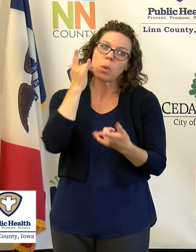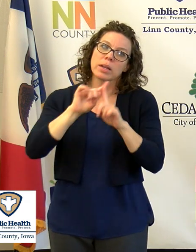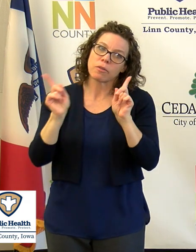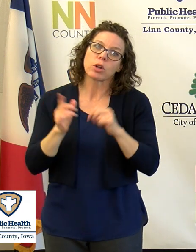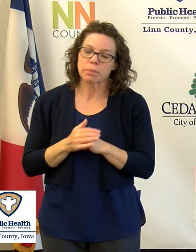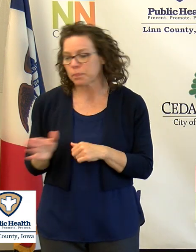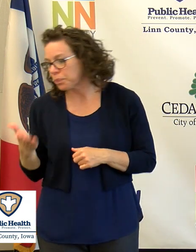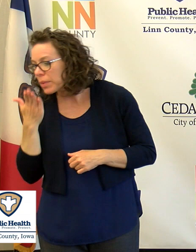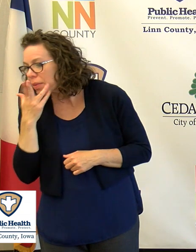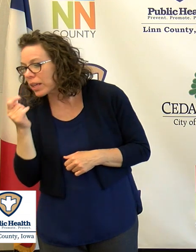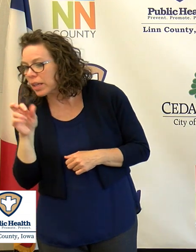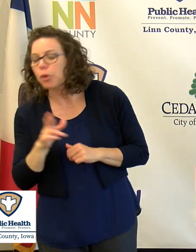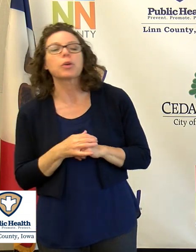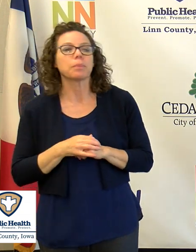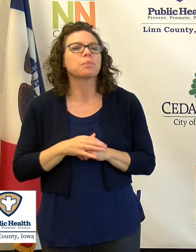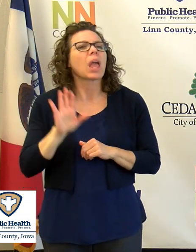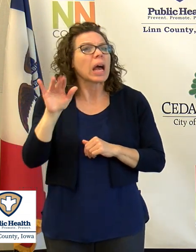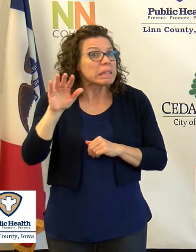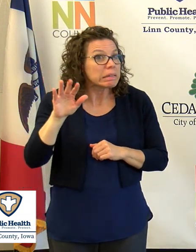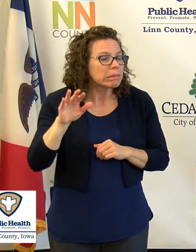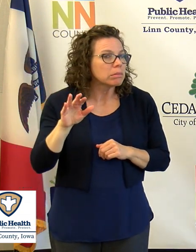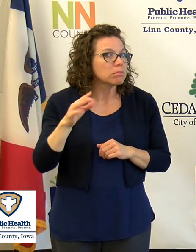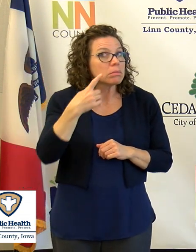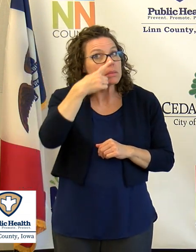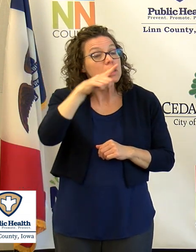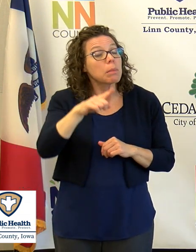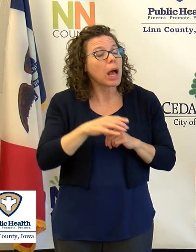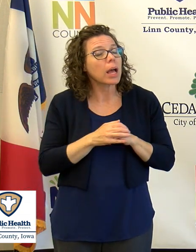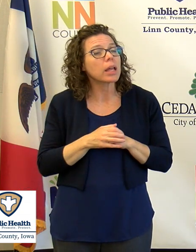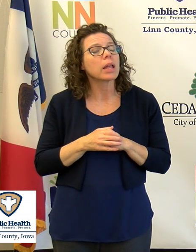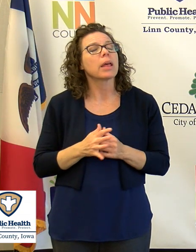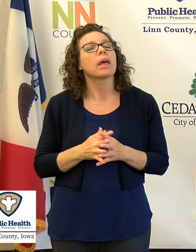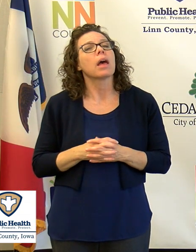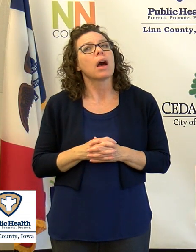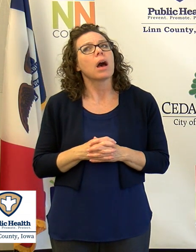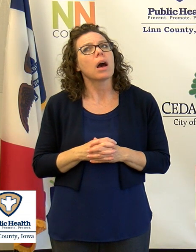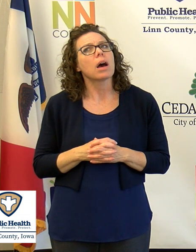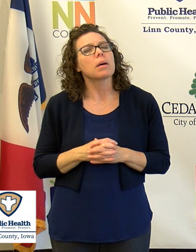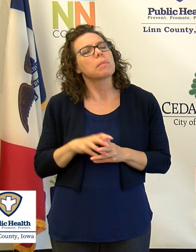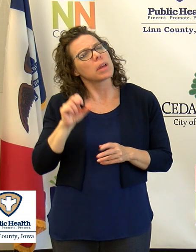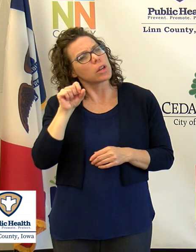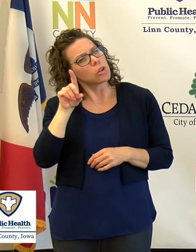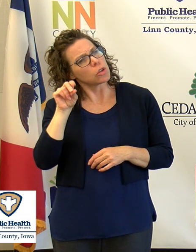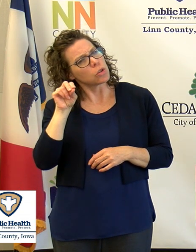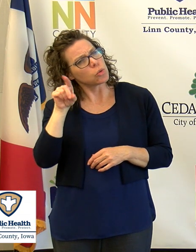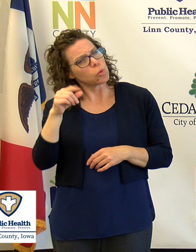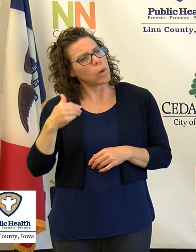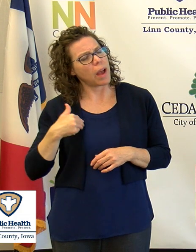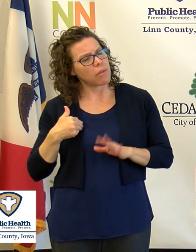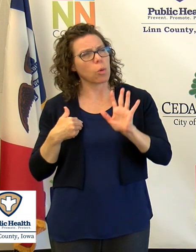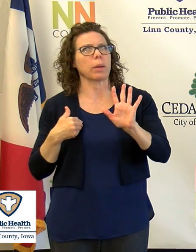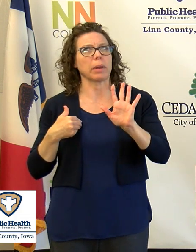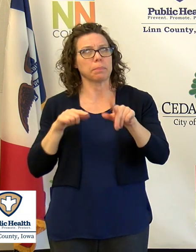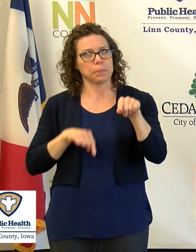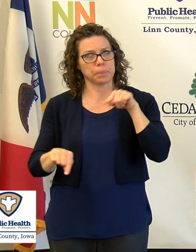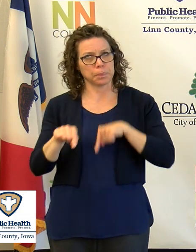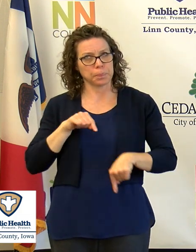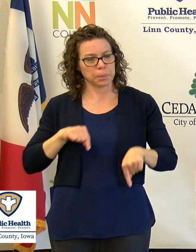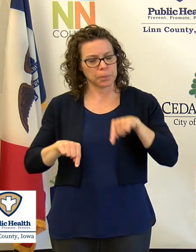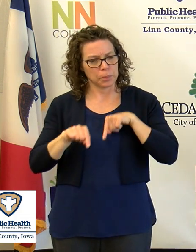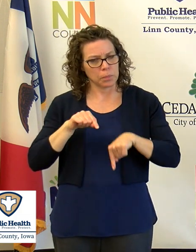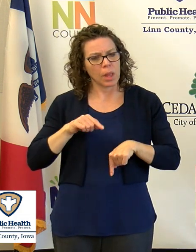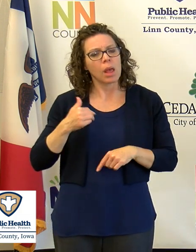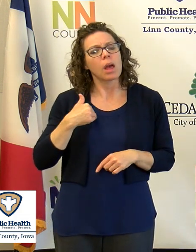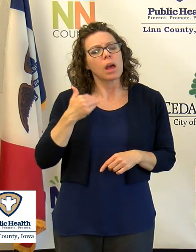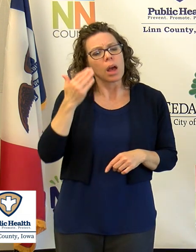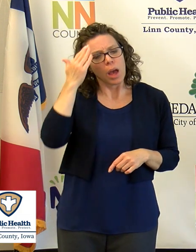Okay. Thanks, Heather. Thank you, Travis. Can you say if you have had, so I know we're kind